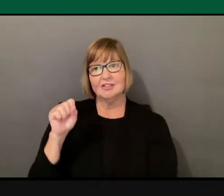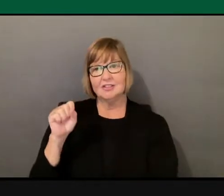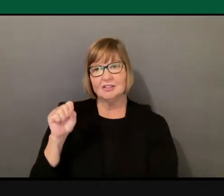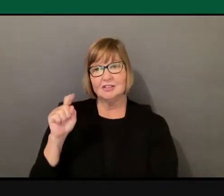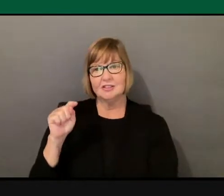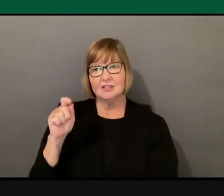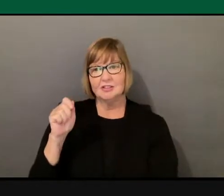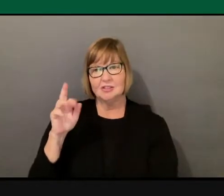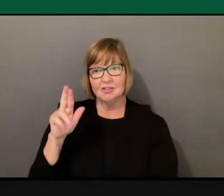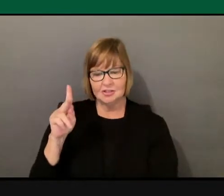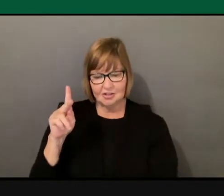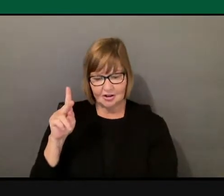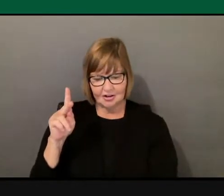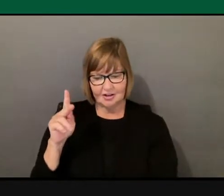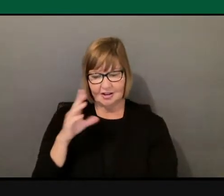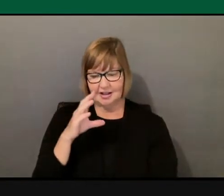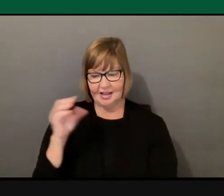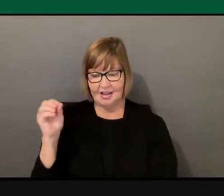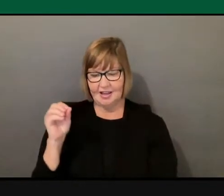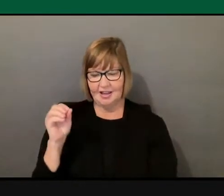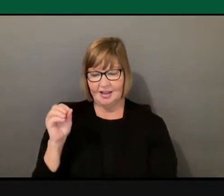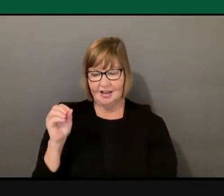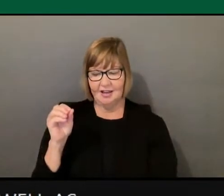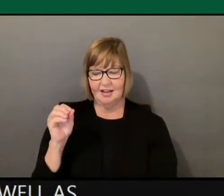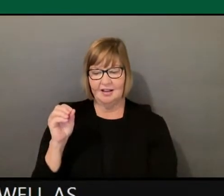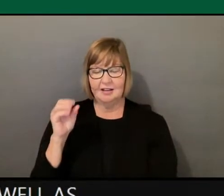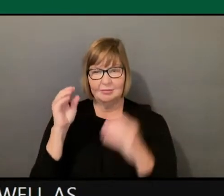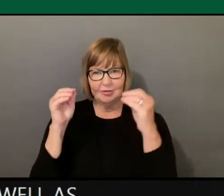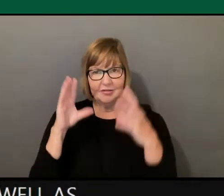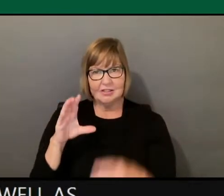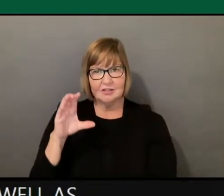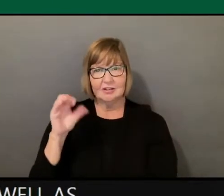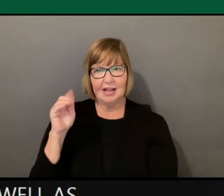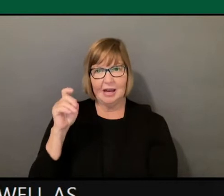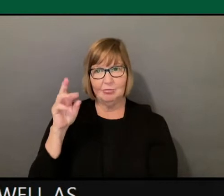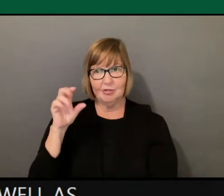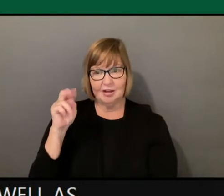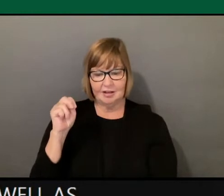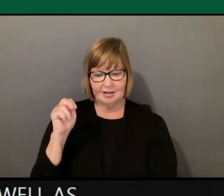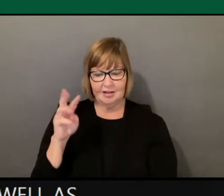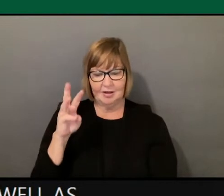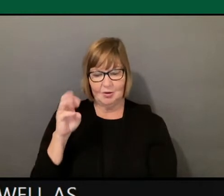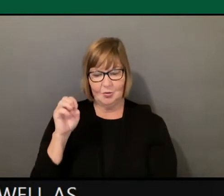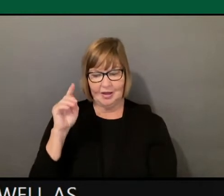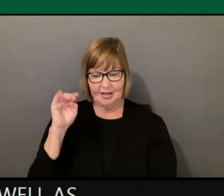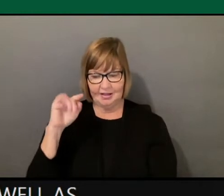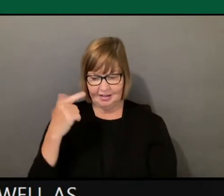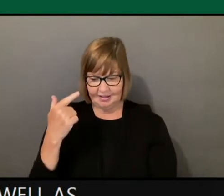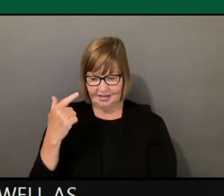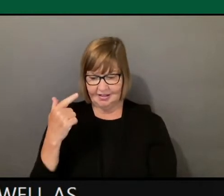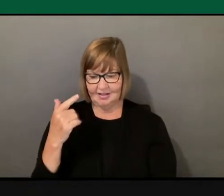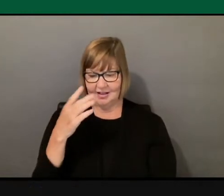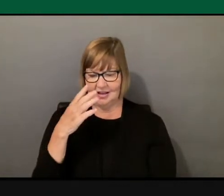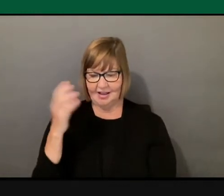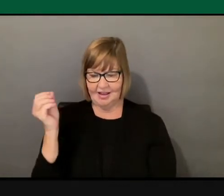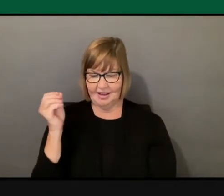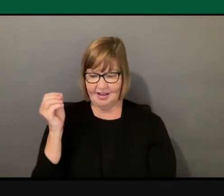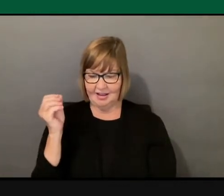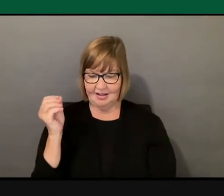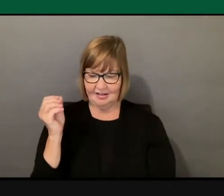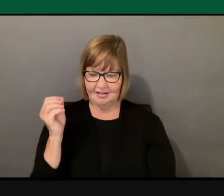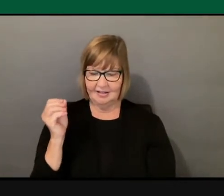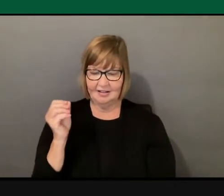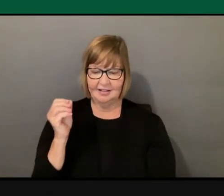Professor Cameron Wedding and Rabbi Wexler. To join us for discussion in collaborative